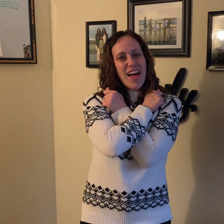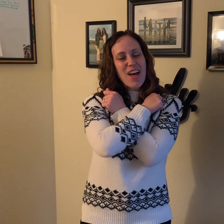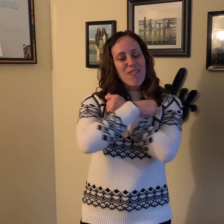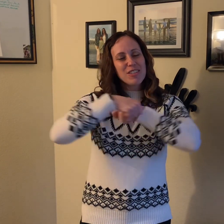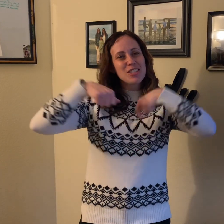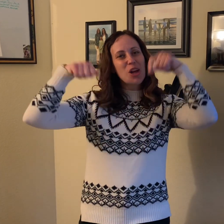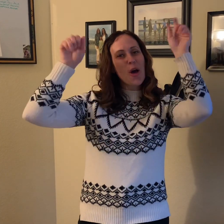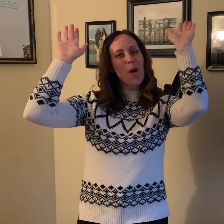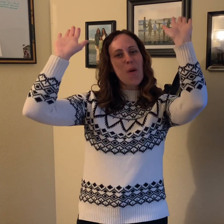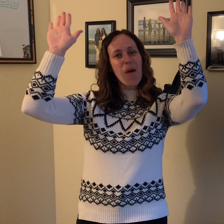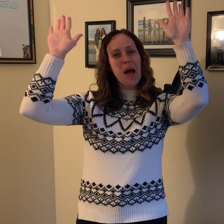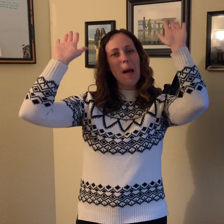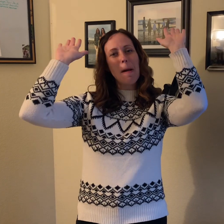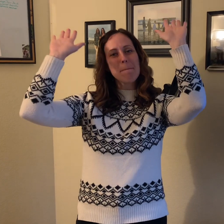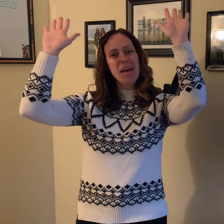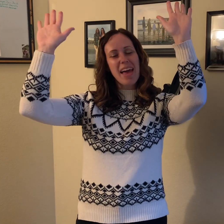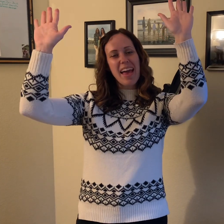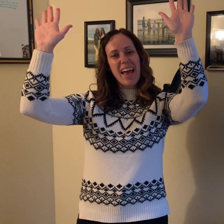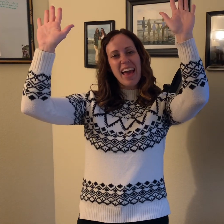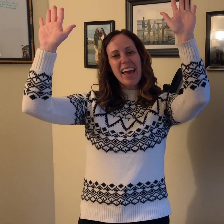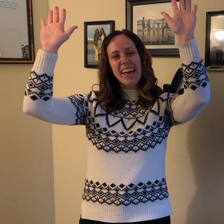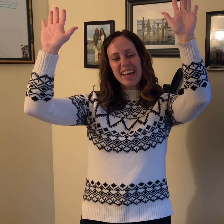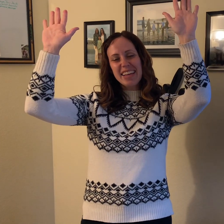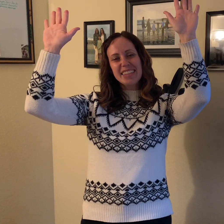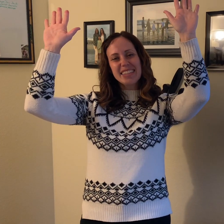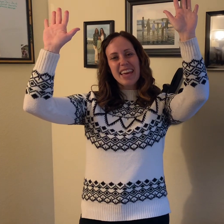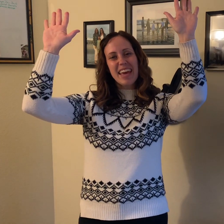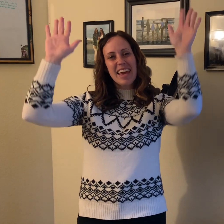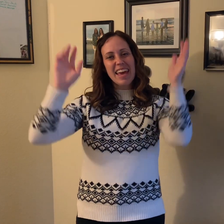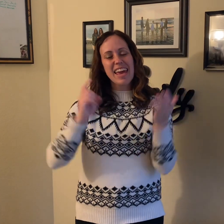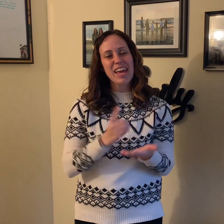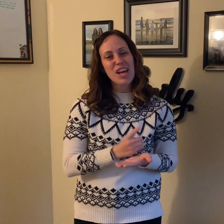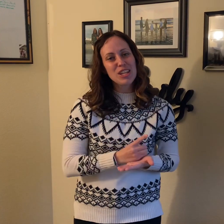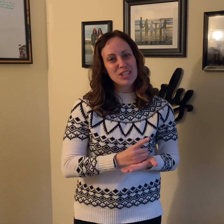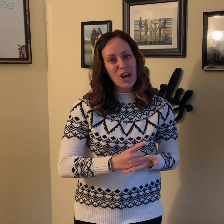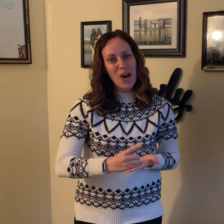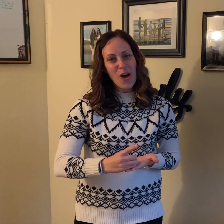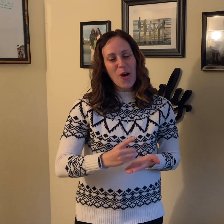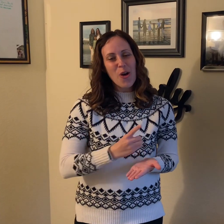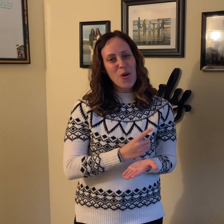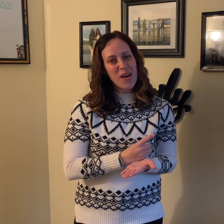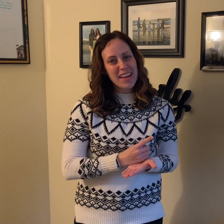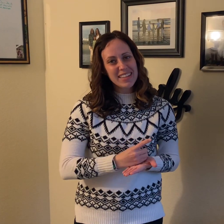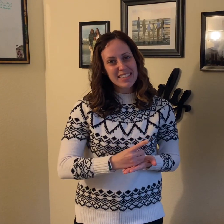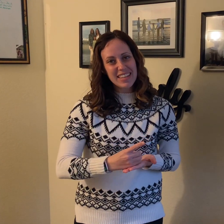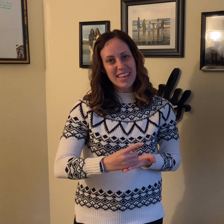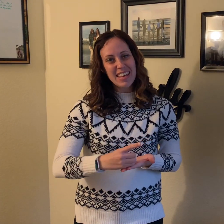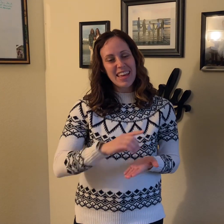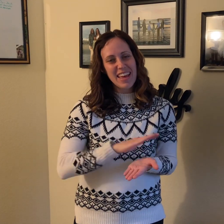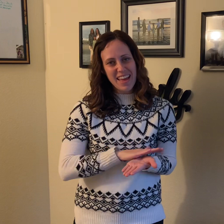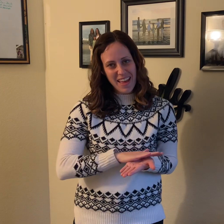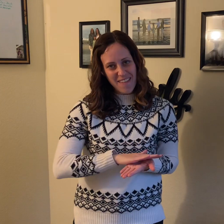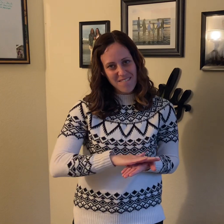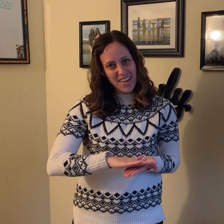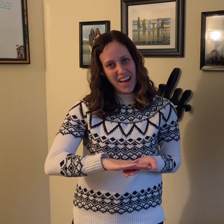so amazing, so divine.